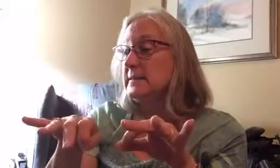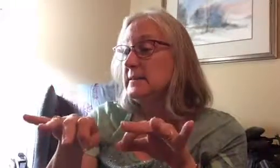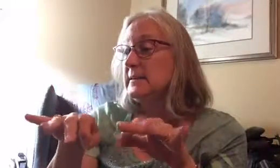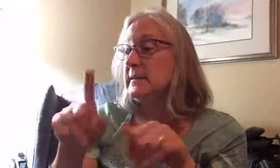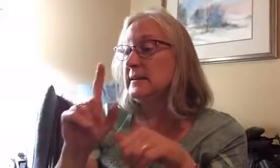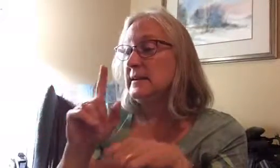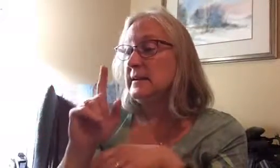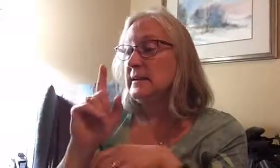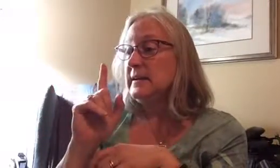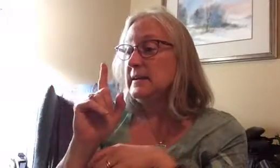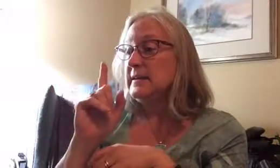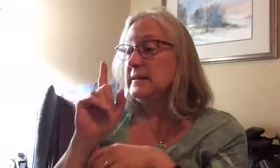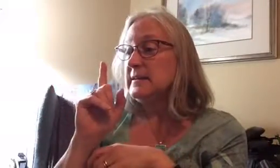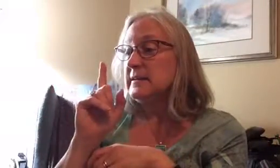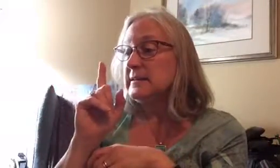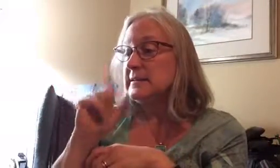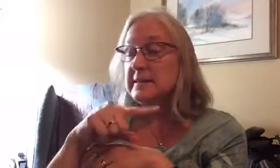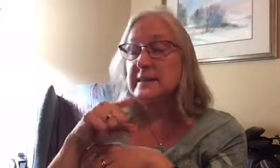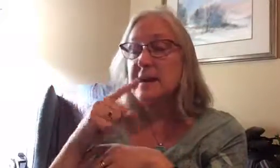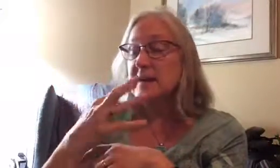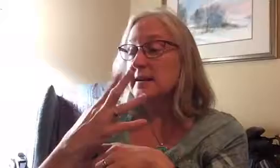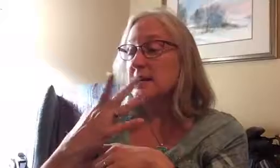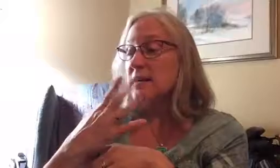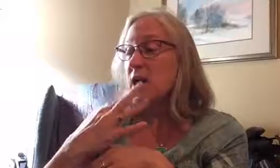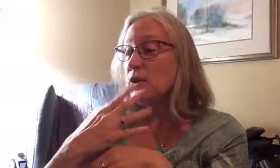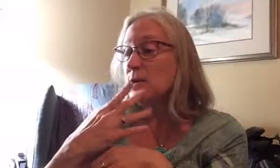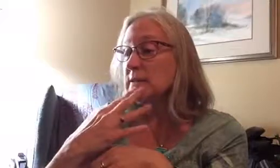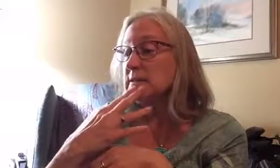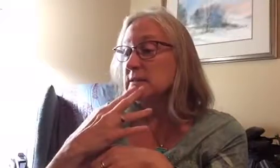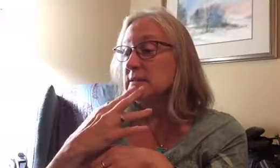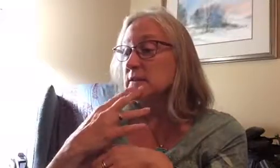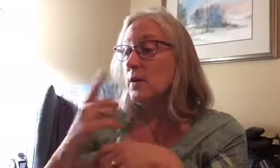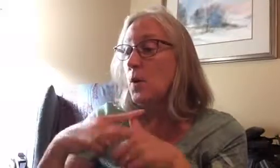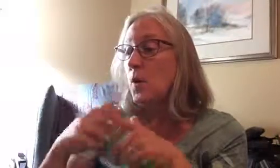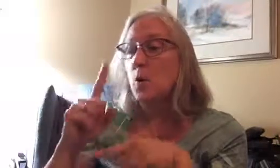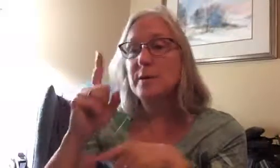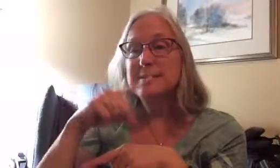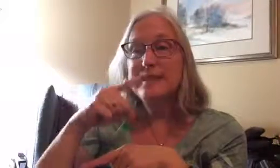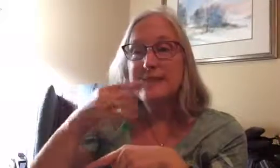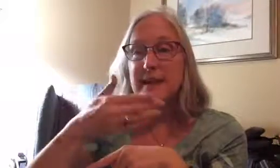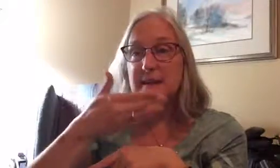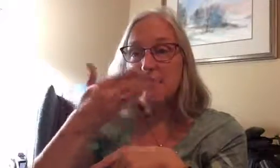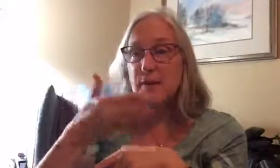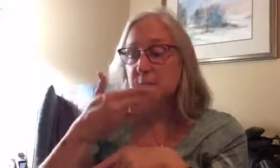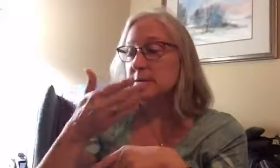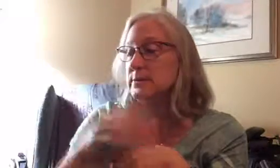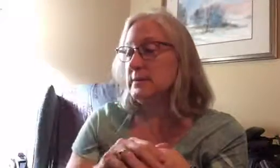synthetic colorants or synthetic fragrances